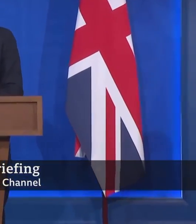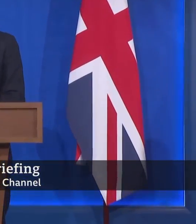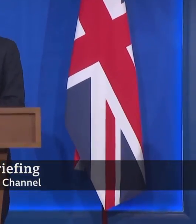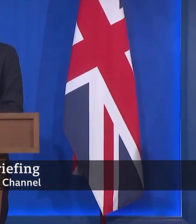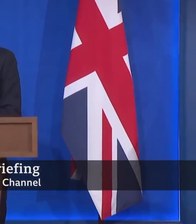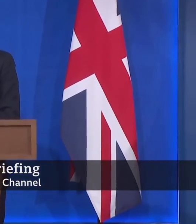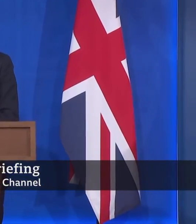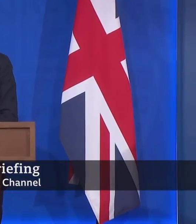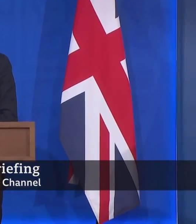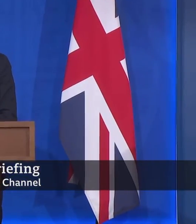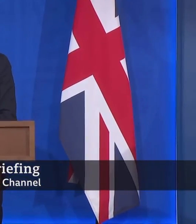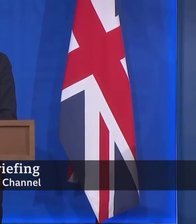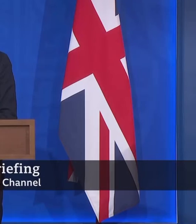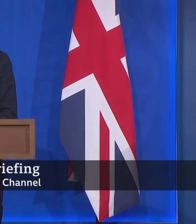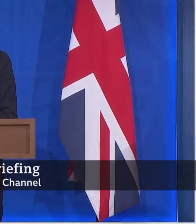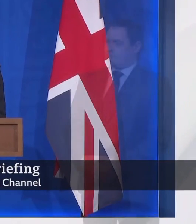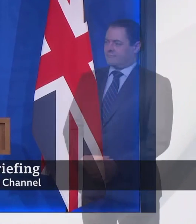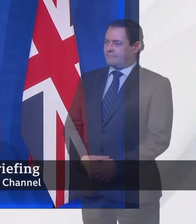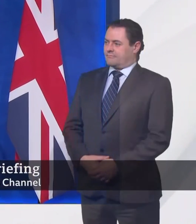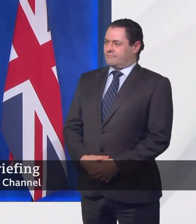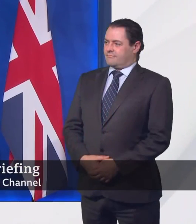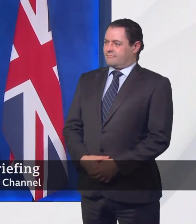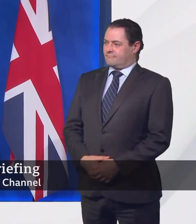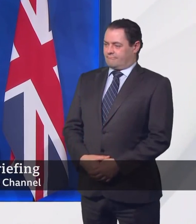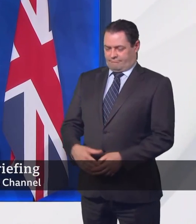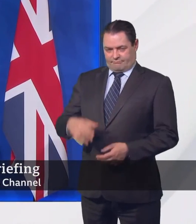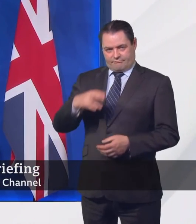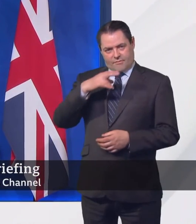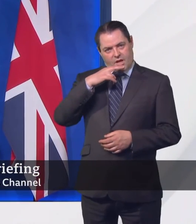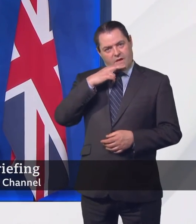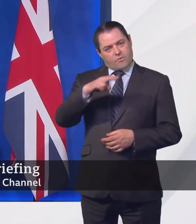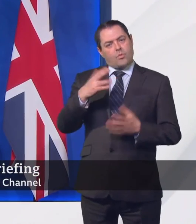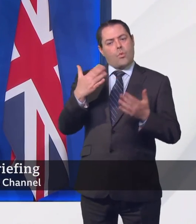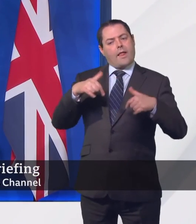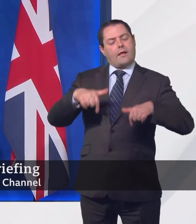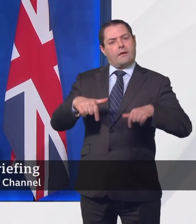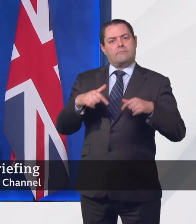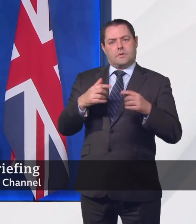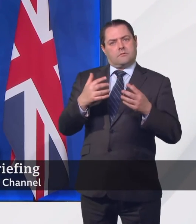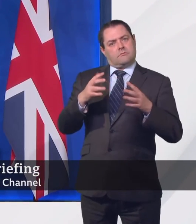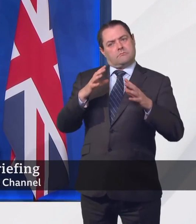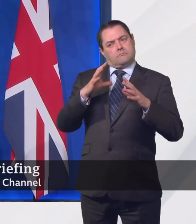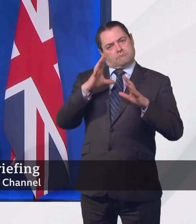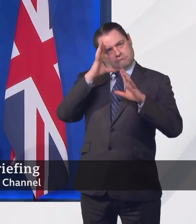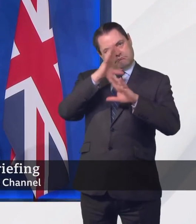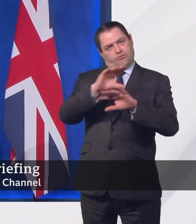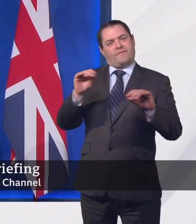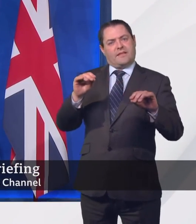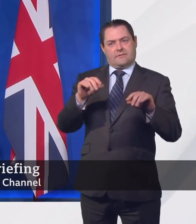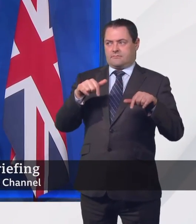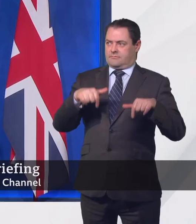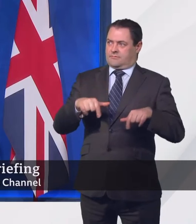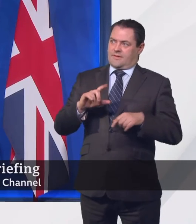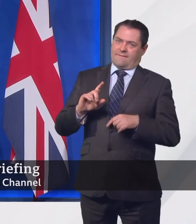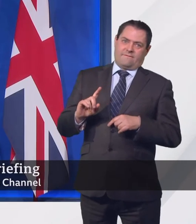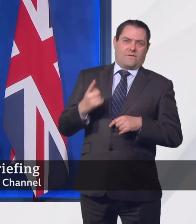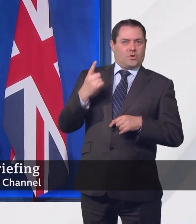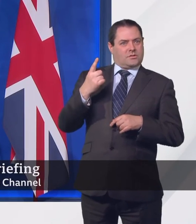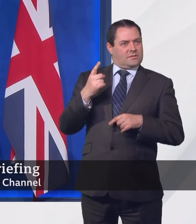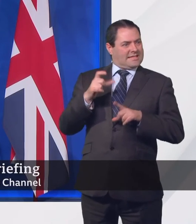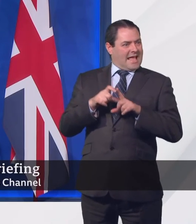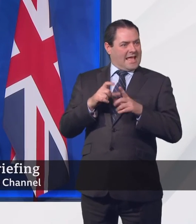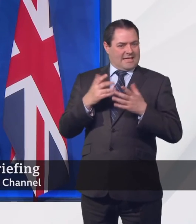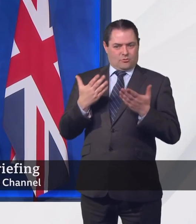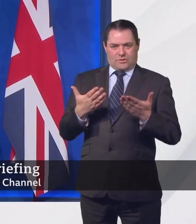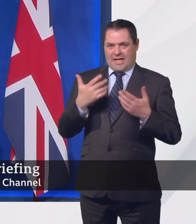Vallance. Good afternoon and welcome to this press conference on what has been a big day for many of us with the first chance to see friends and